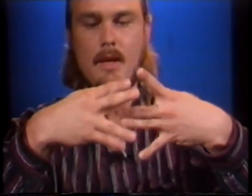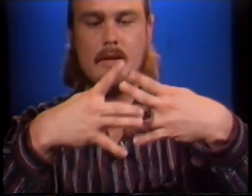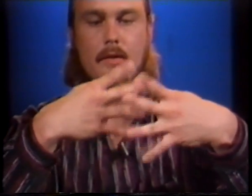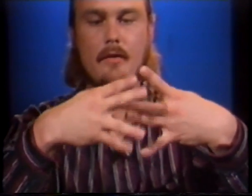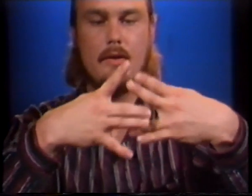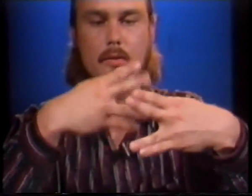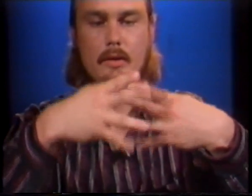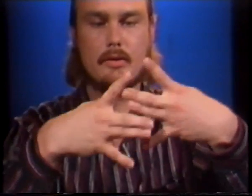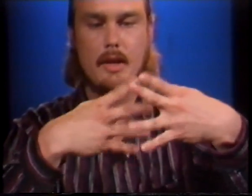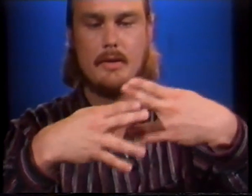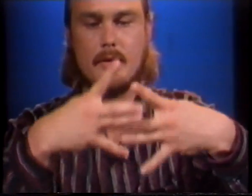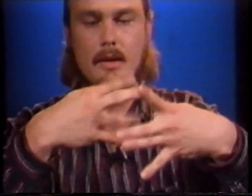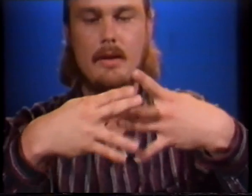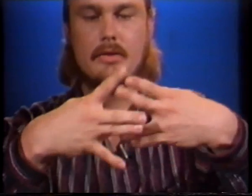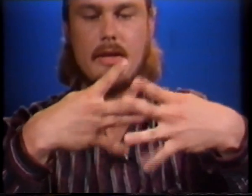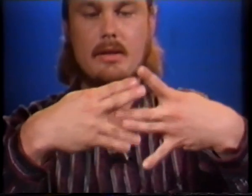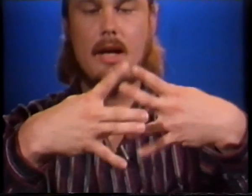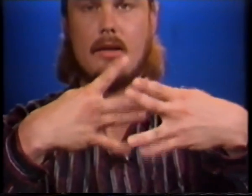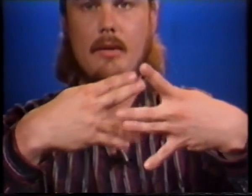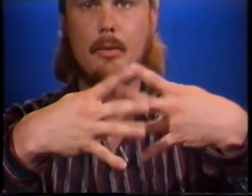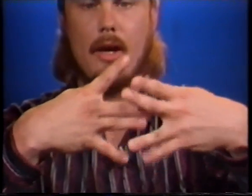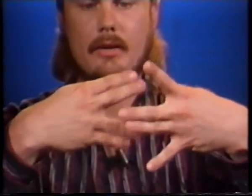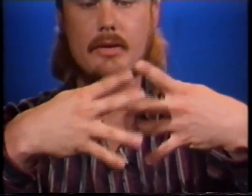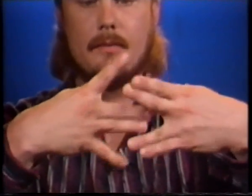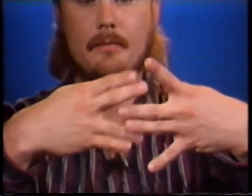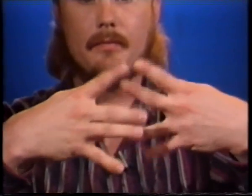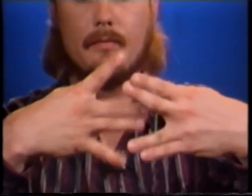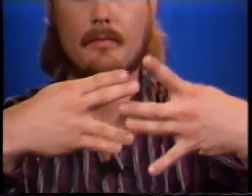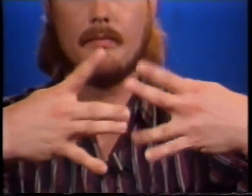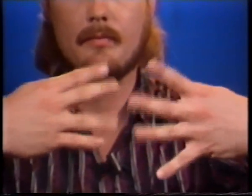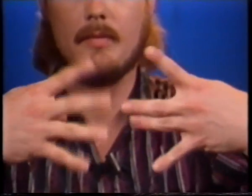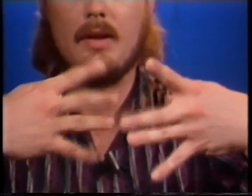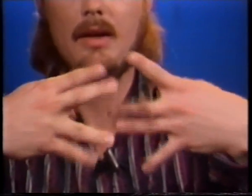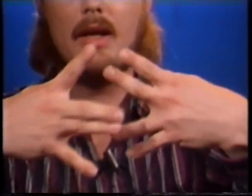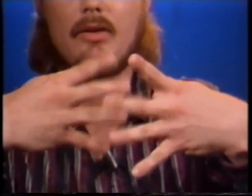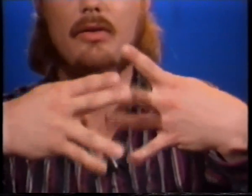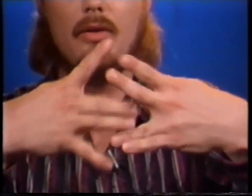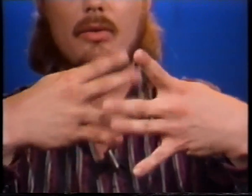It's a very visual exercise. It just takes a lot of time and practice. And you, too,